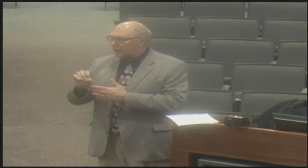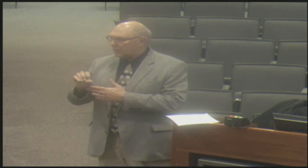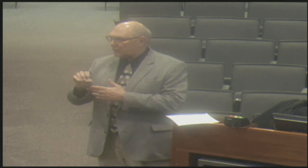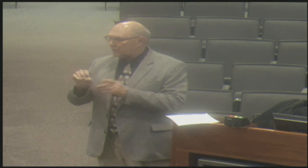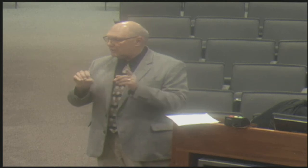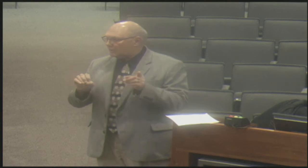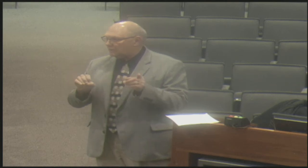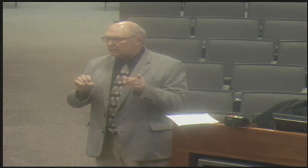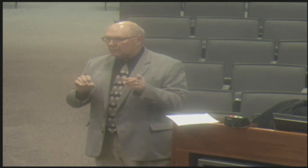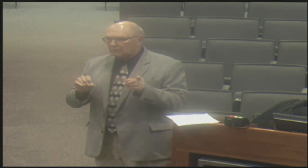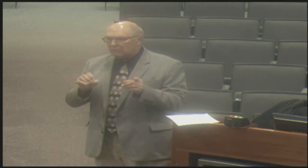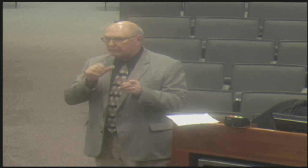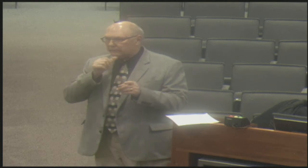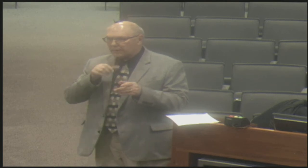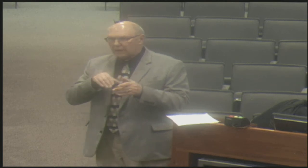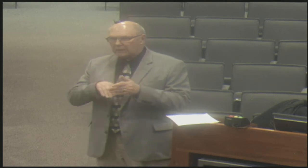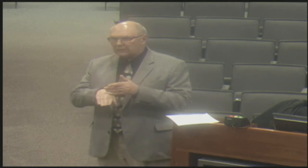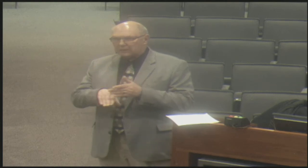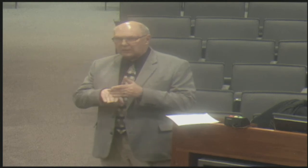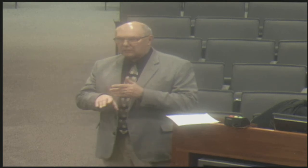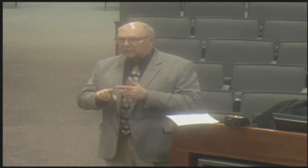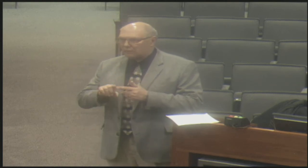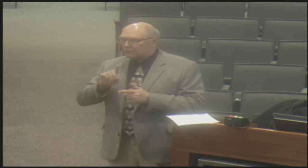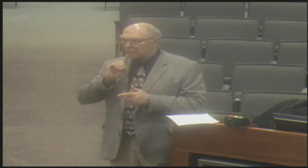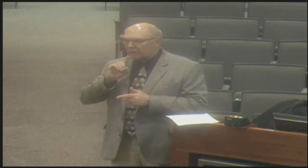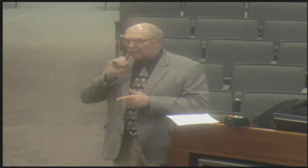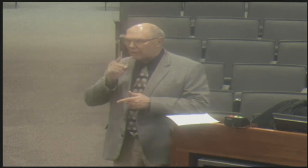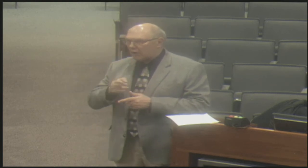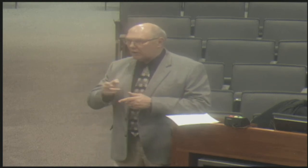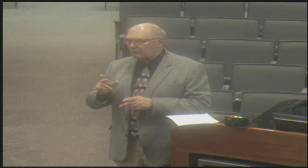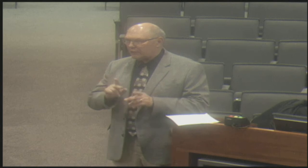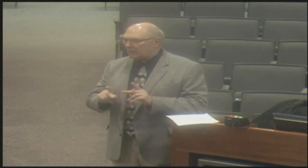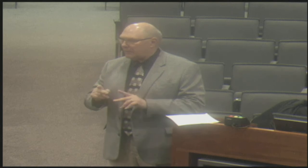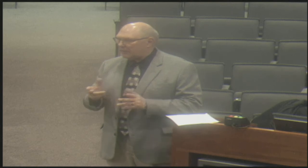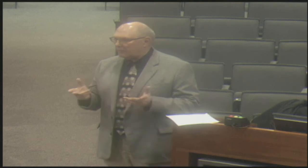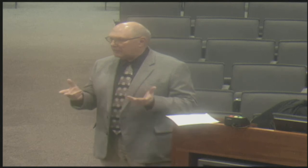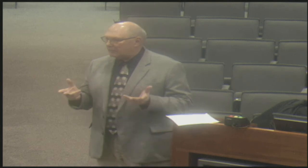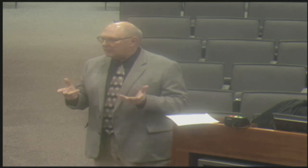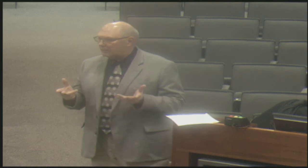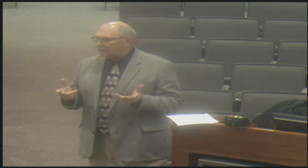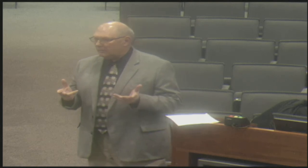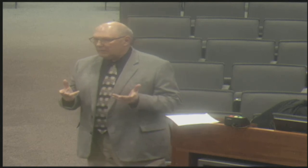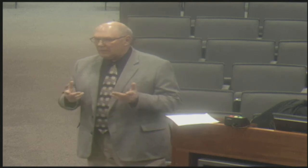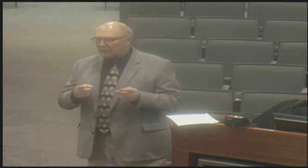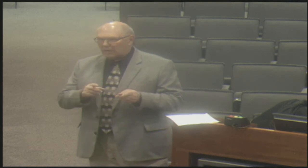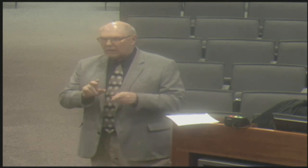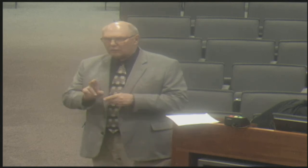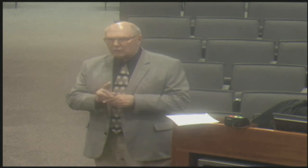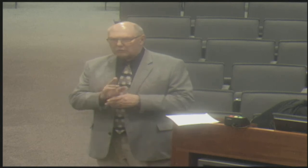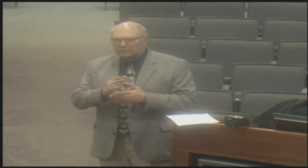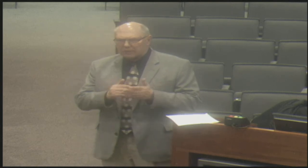TD Ameritrade is not completely accessible to deaf and hard of hearing folks.